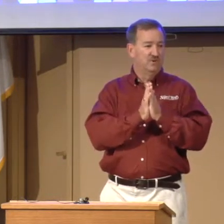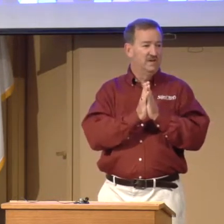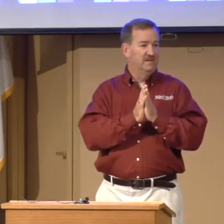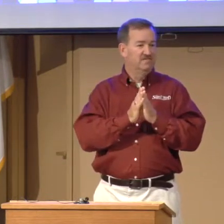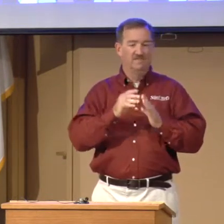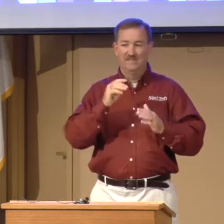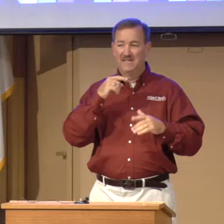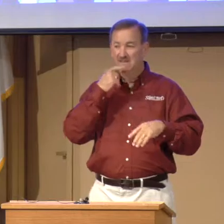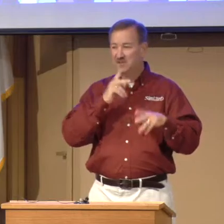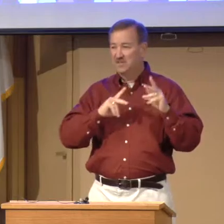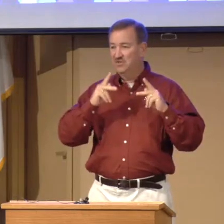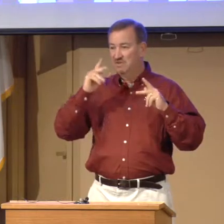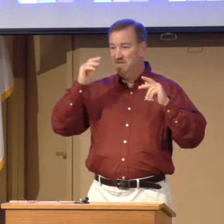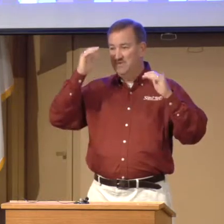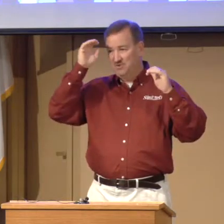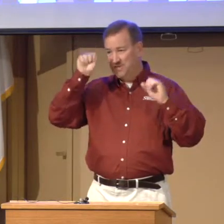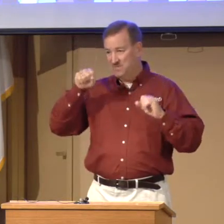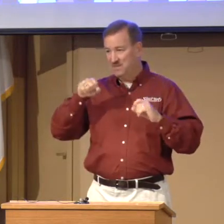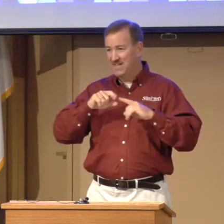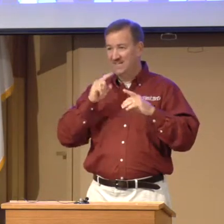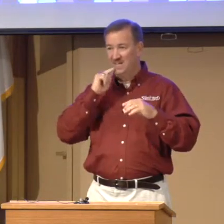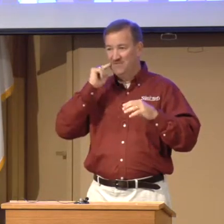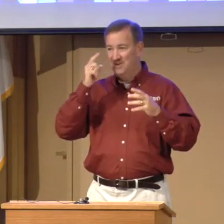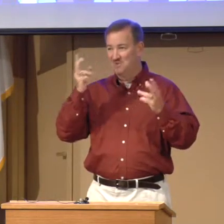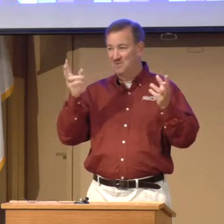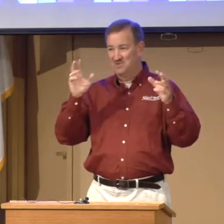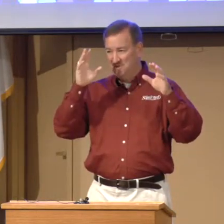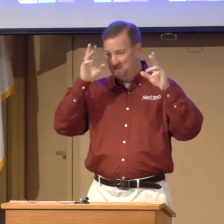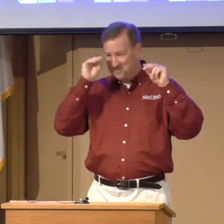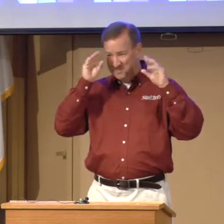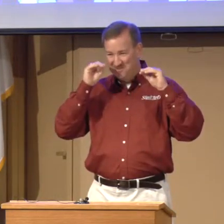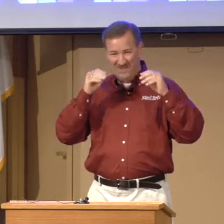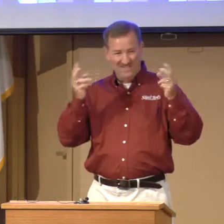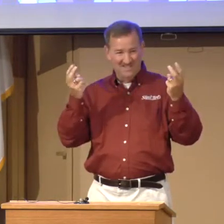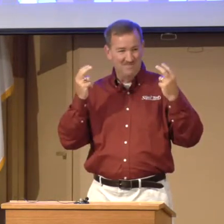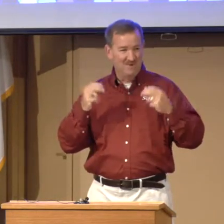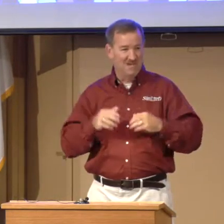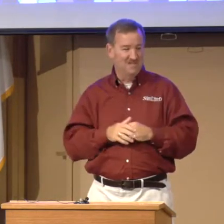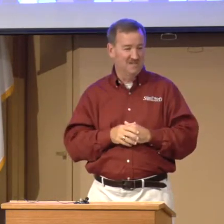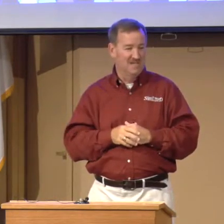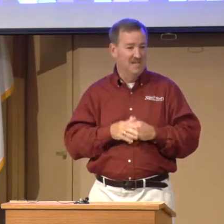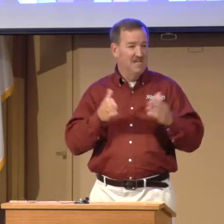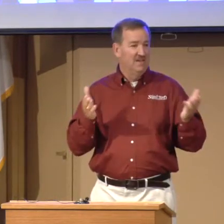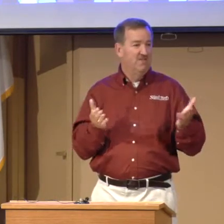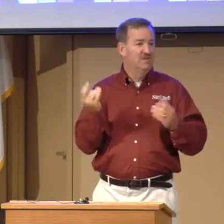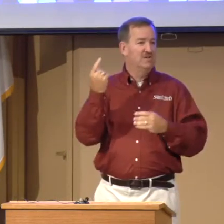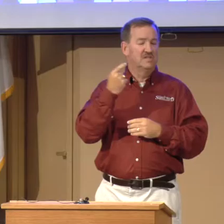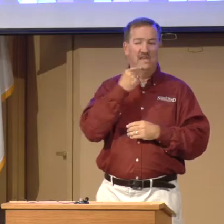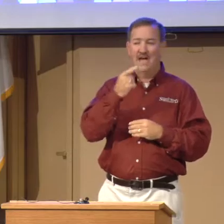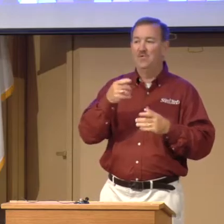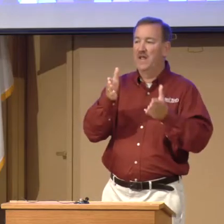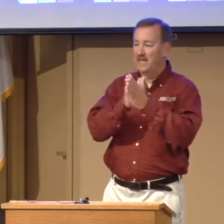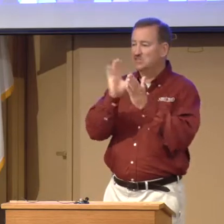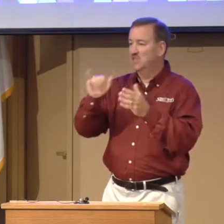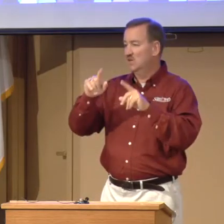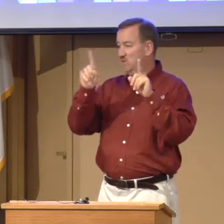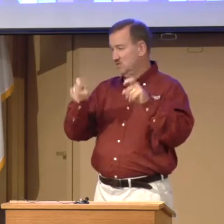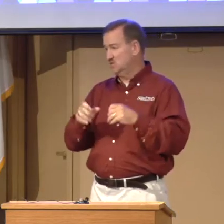prayer, hearing, you can have your heads bowed. Deaf, don't want you to shut your eyes. Keep watching. If you're here today, I want to ask you that question,